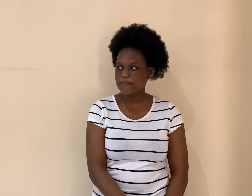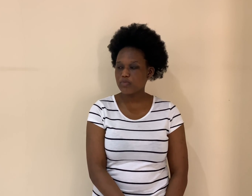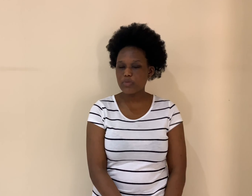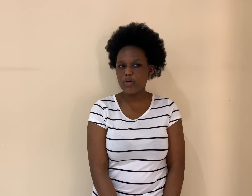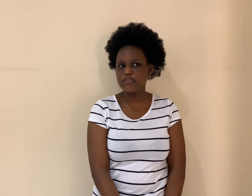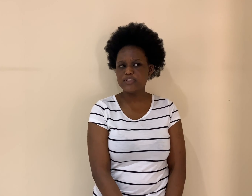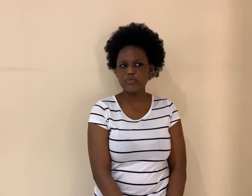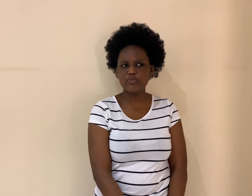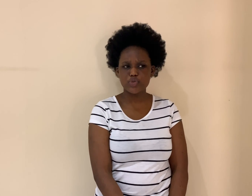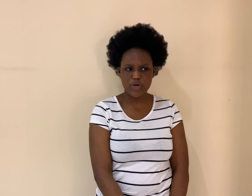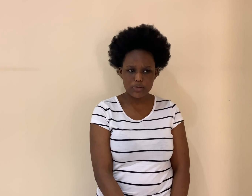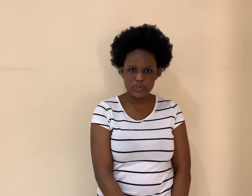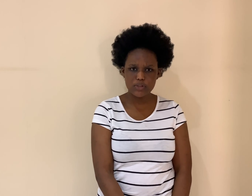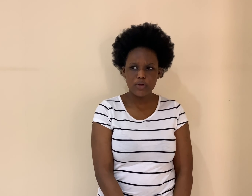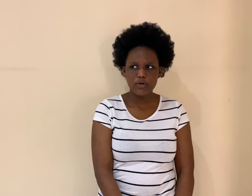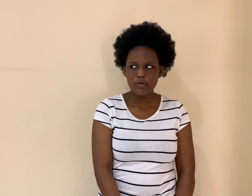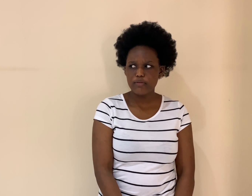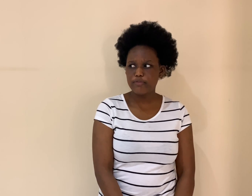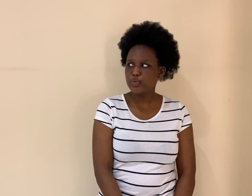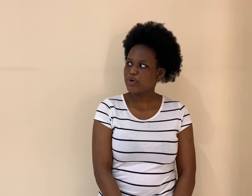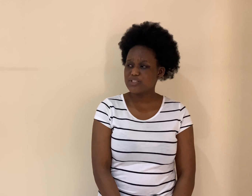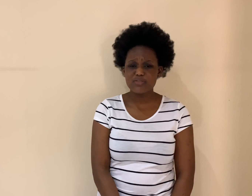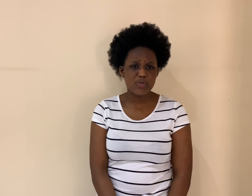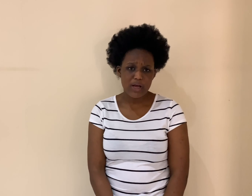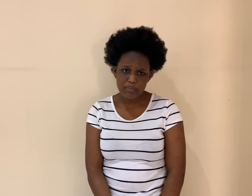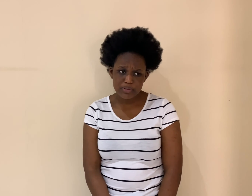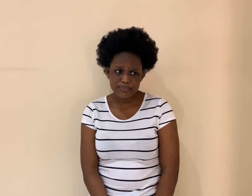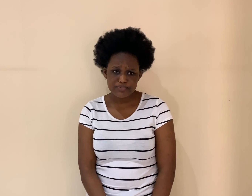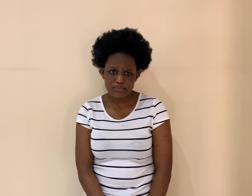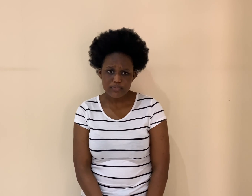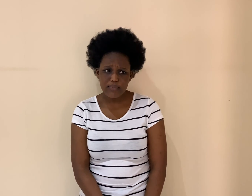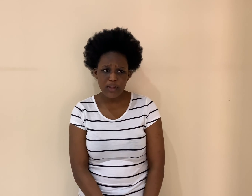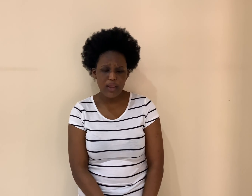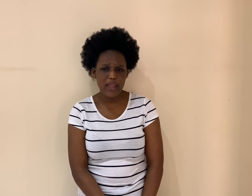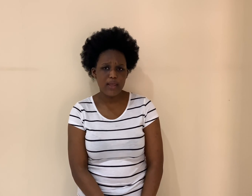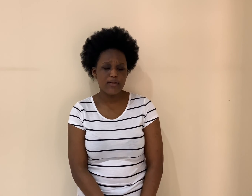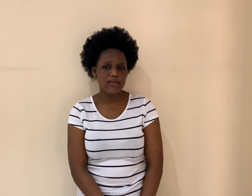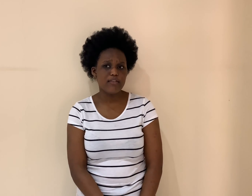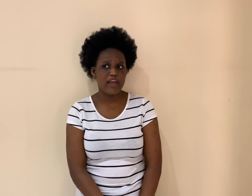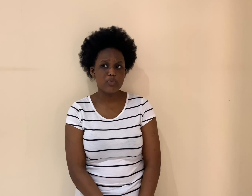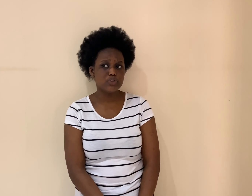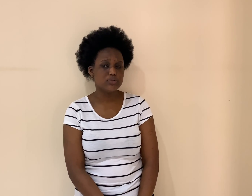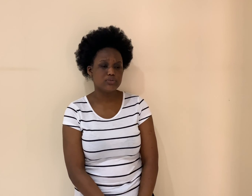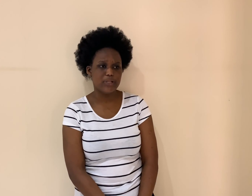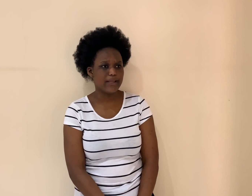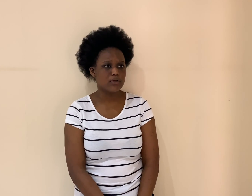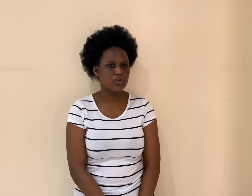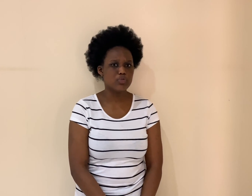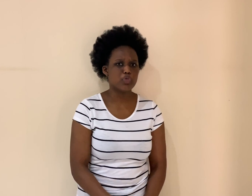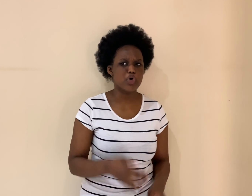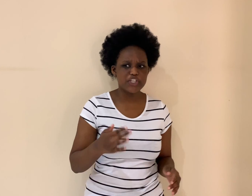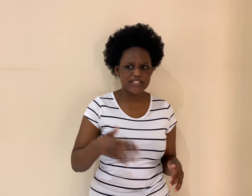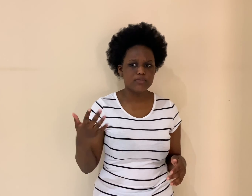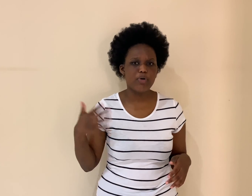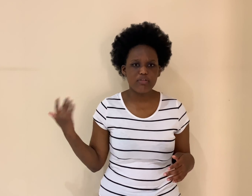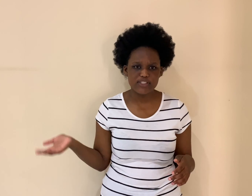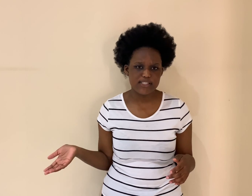obviously with more droughts foreign prices go up and that will like worsen poverty